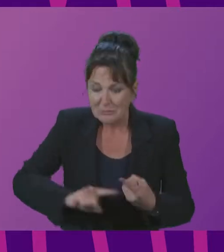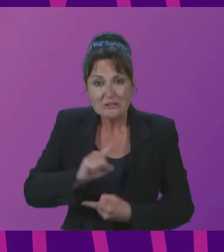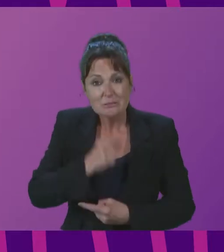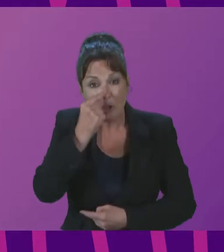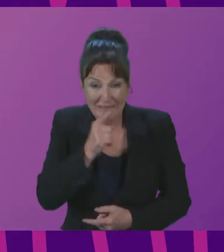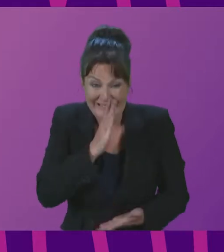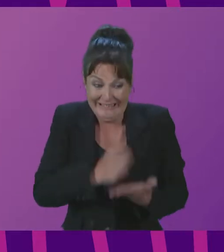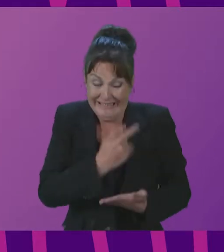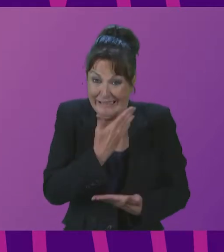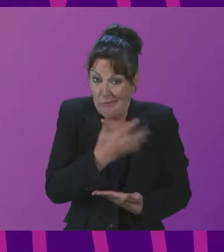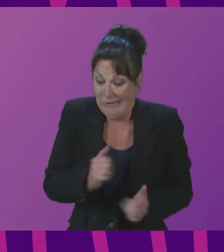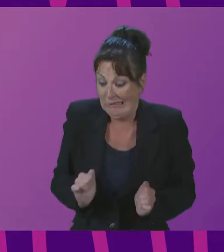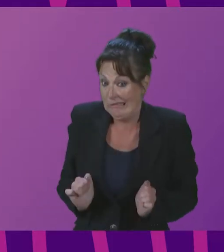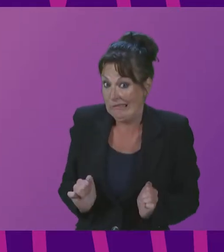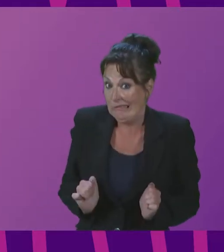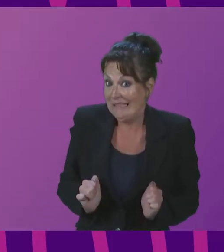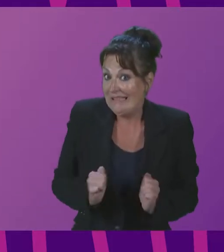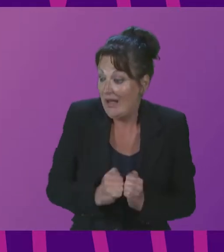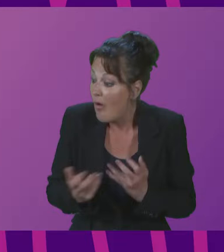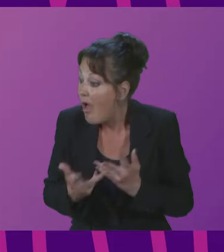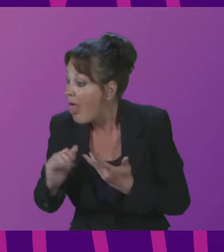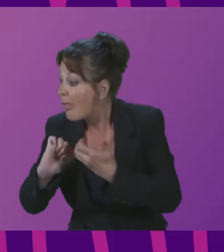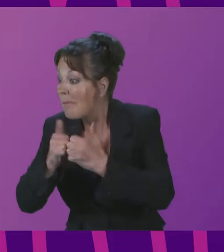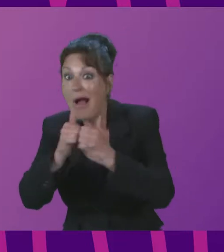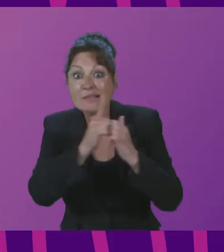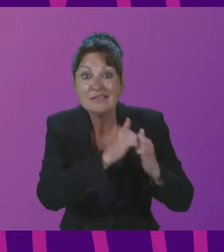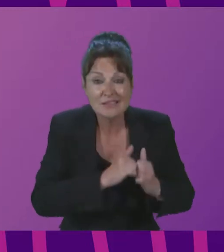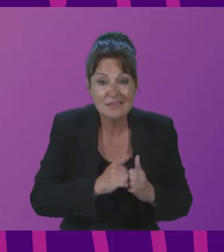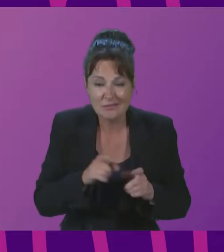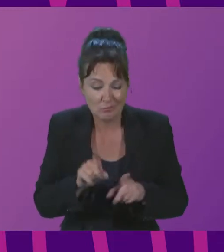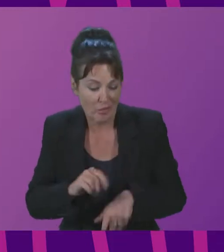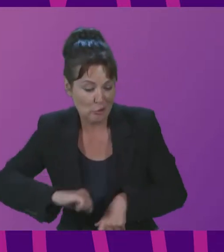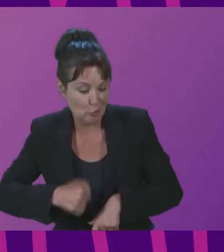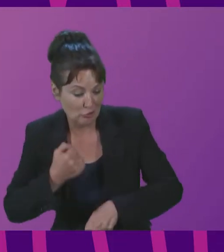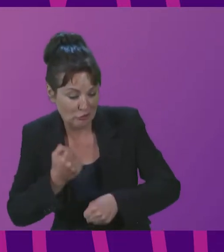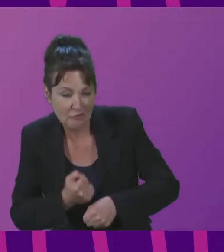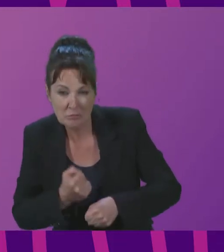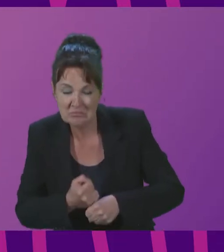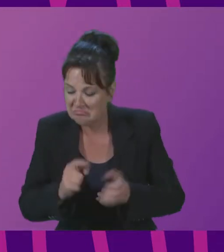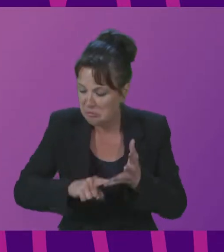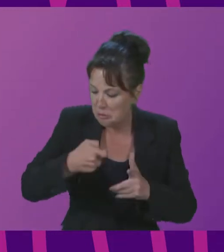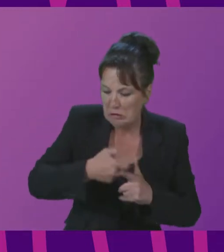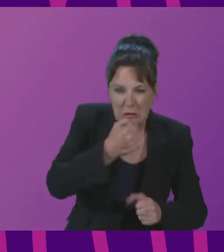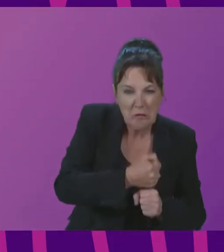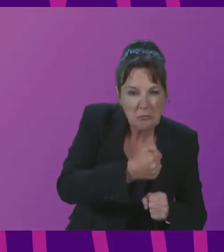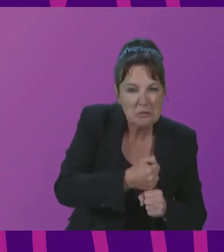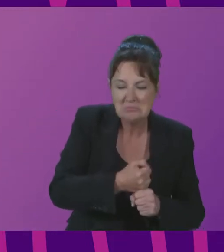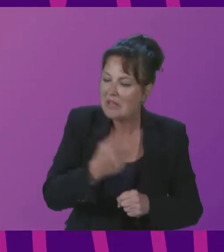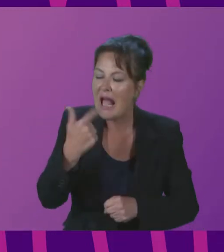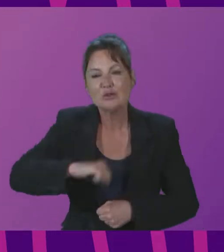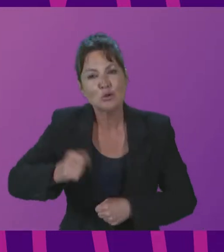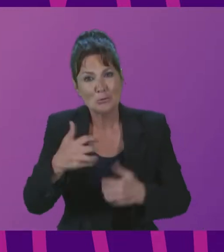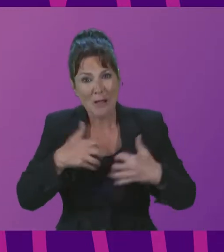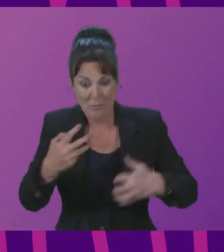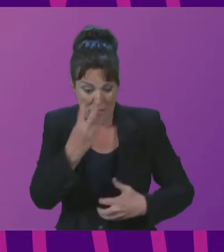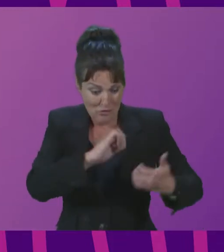made a deal a deal with the other partners with the Scottish government the UK government and the Scottish